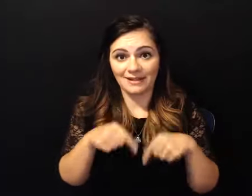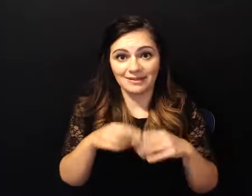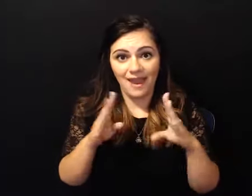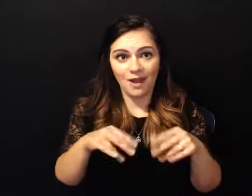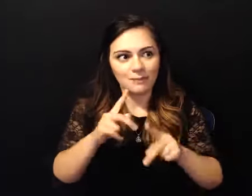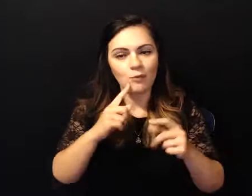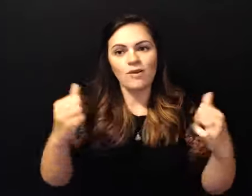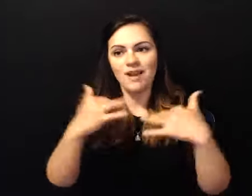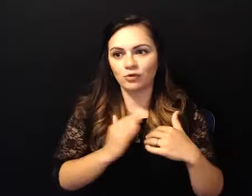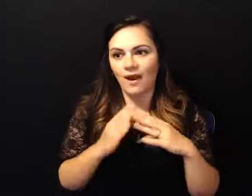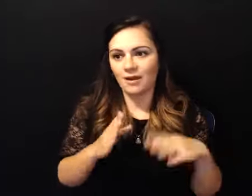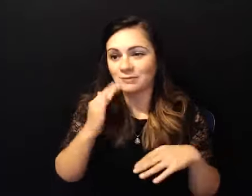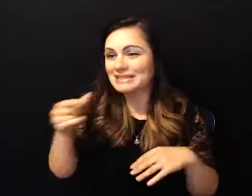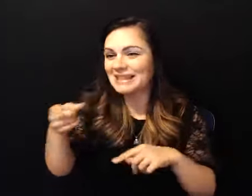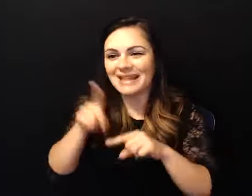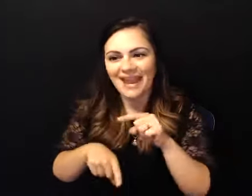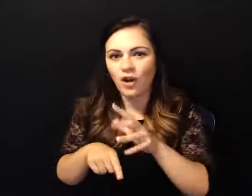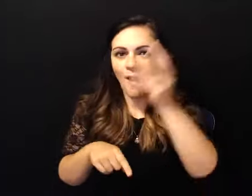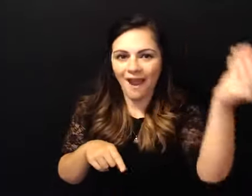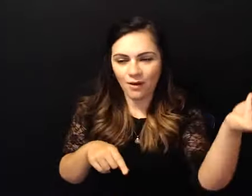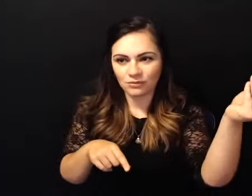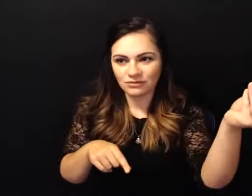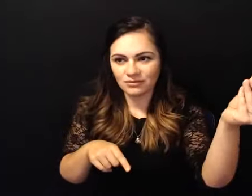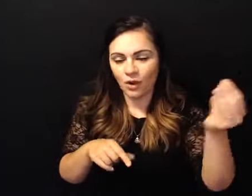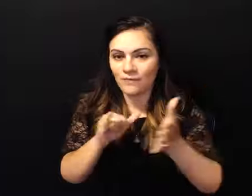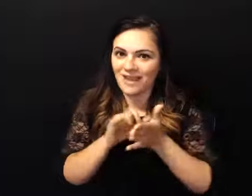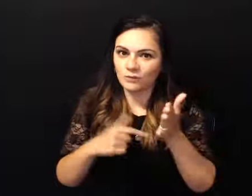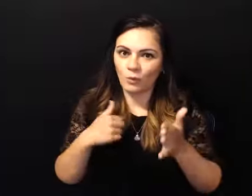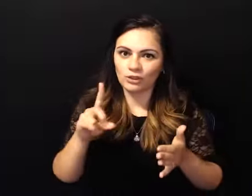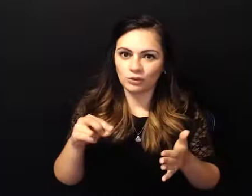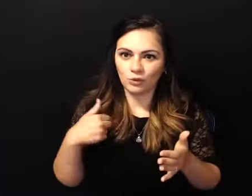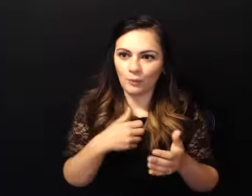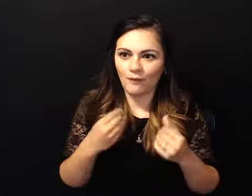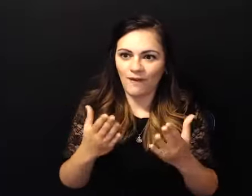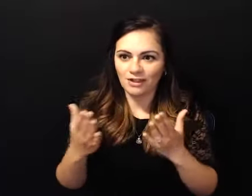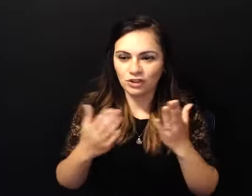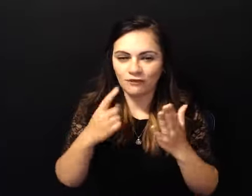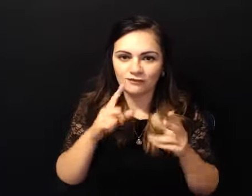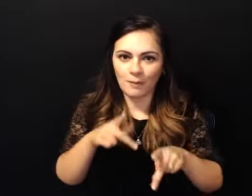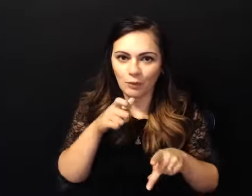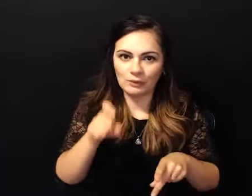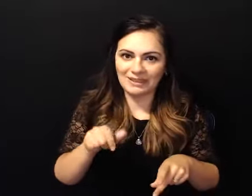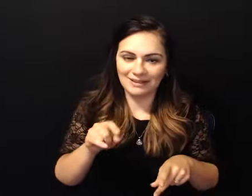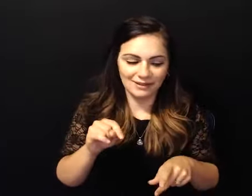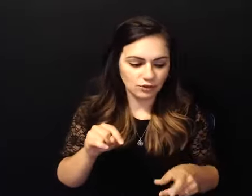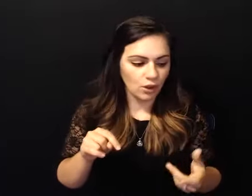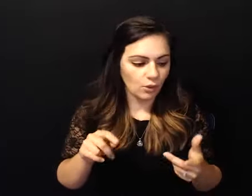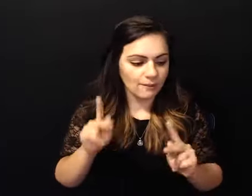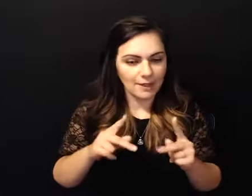what we do we provide service to those who need it you know and people provided service you know they came to our house and we had big book meetings and um